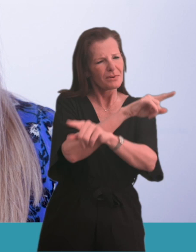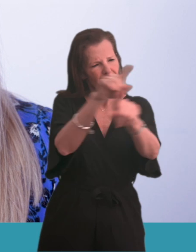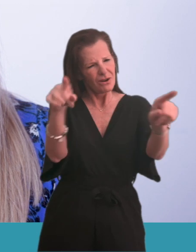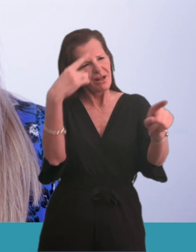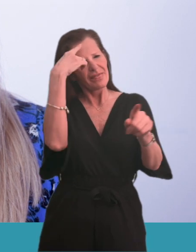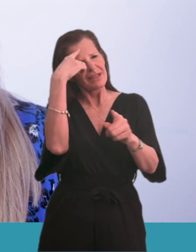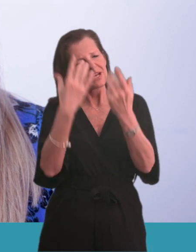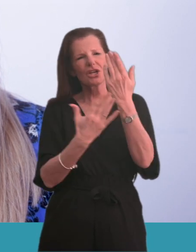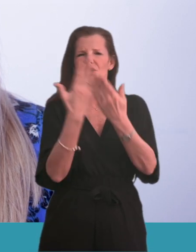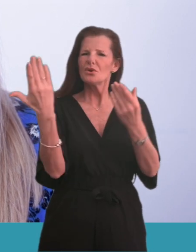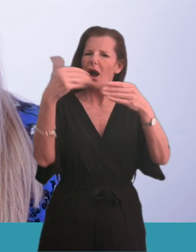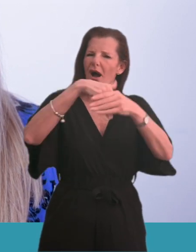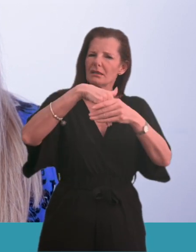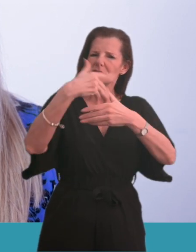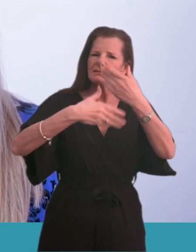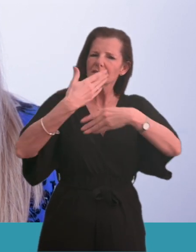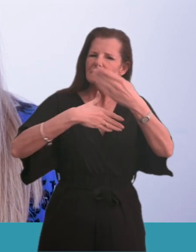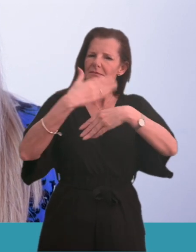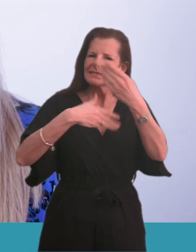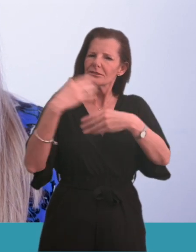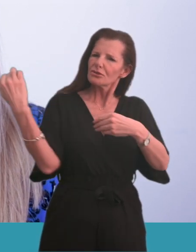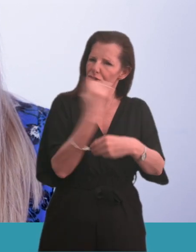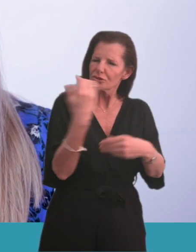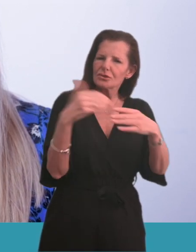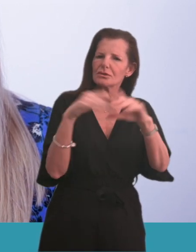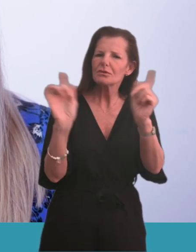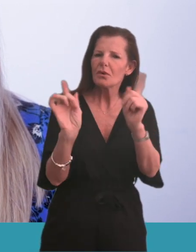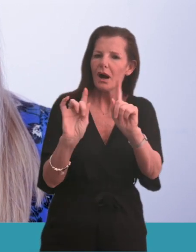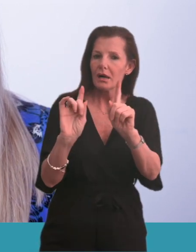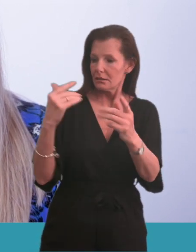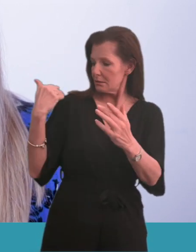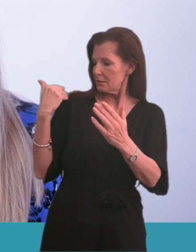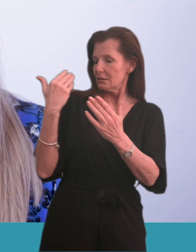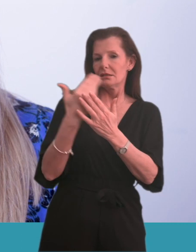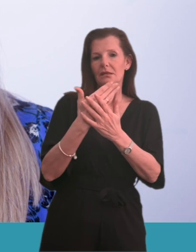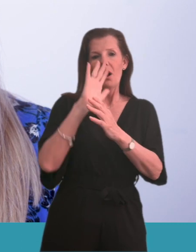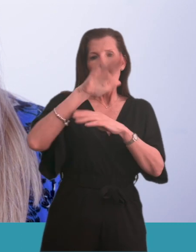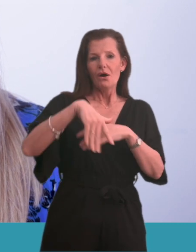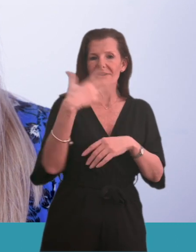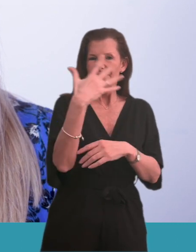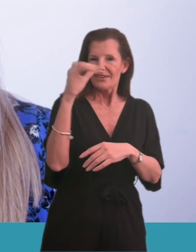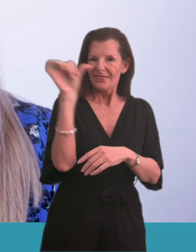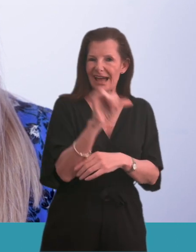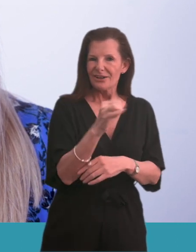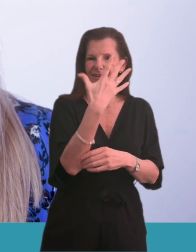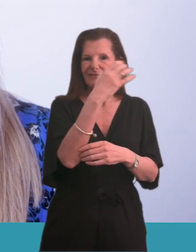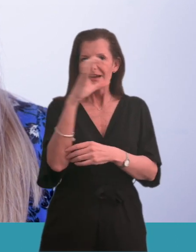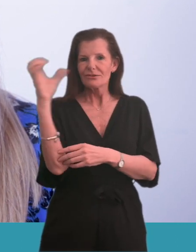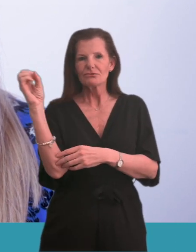think local hospital facilities should look like in the future. So far more than 15,500 patients, local